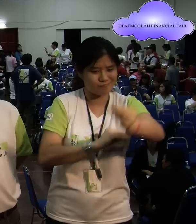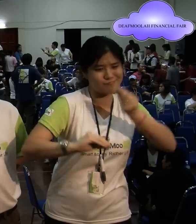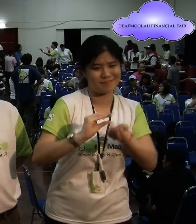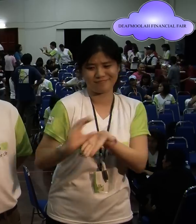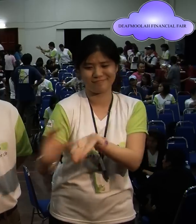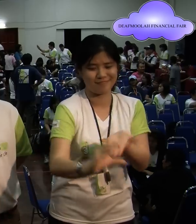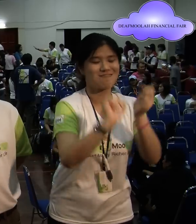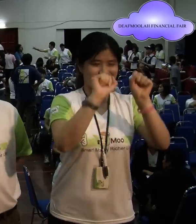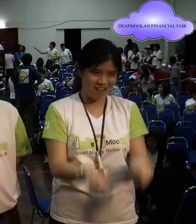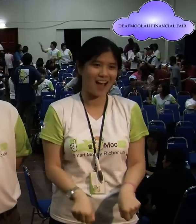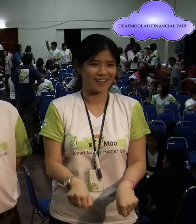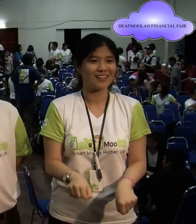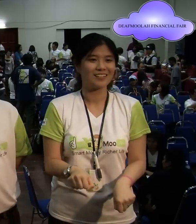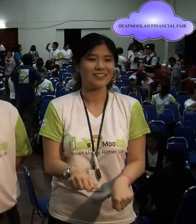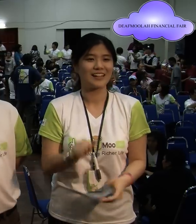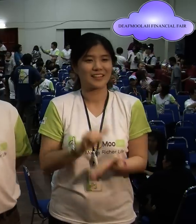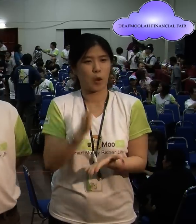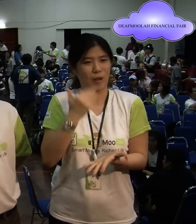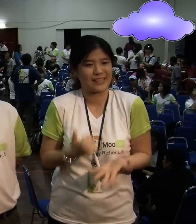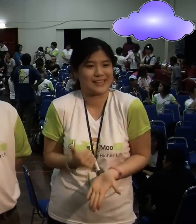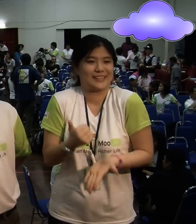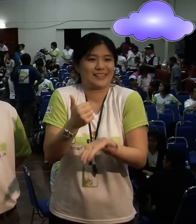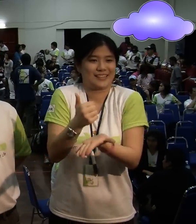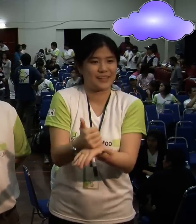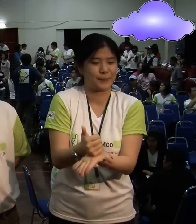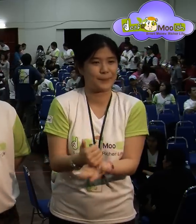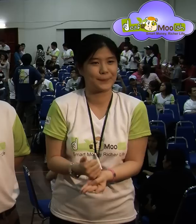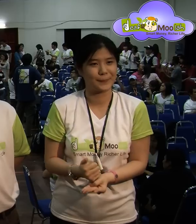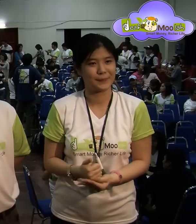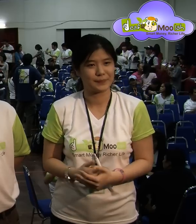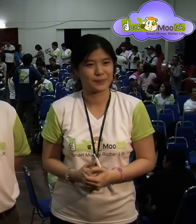properly, to manage their money better. That's why we want to help them.